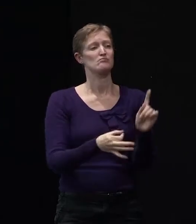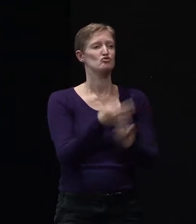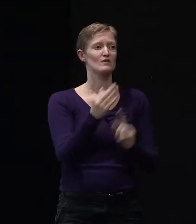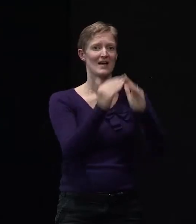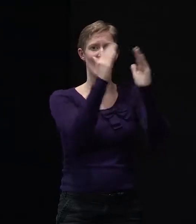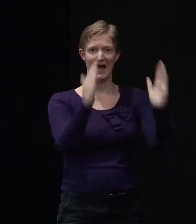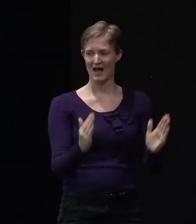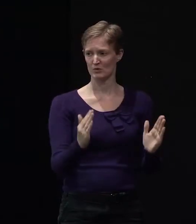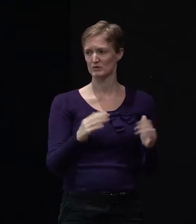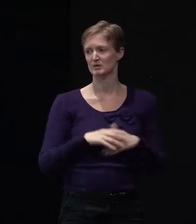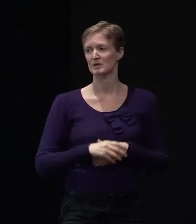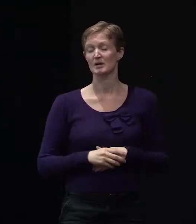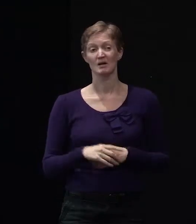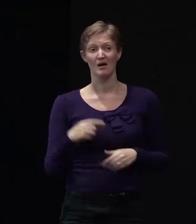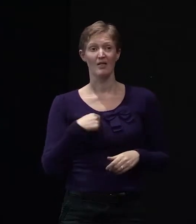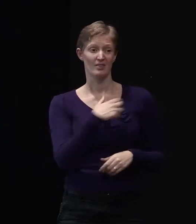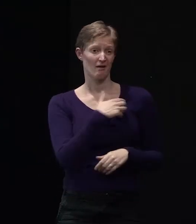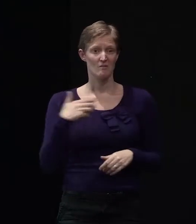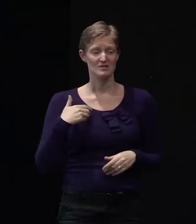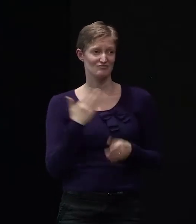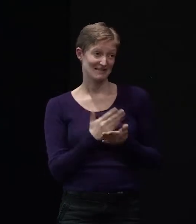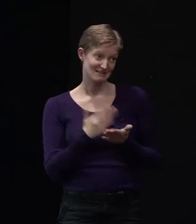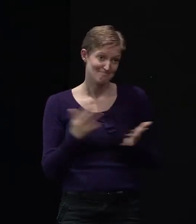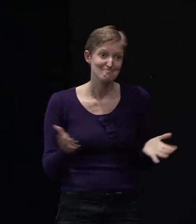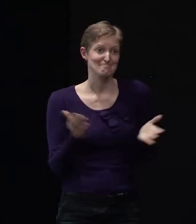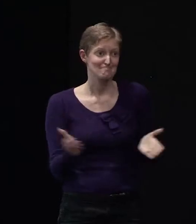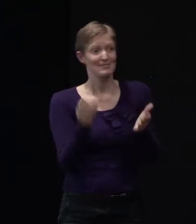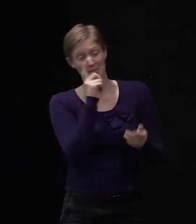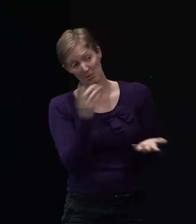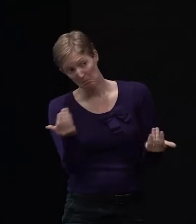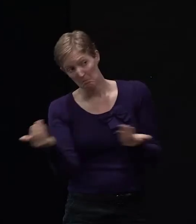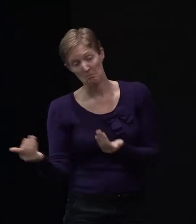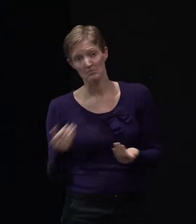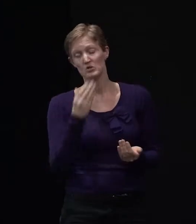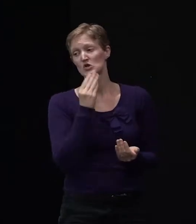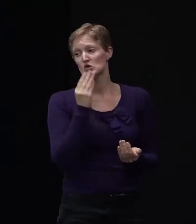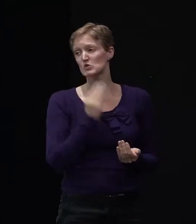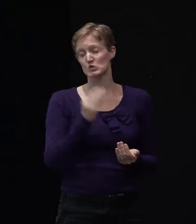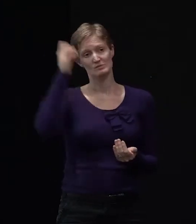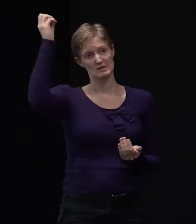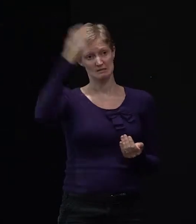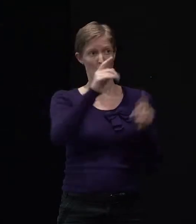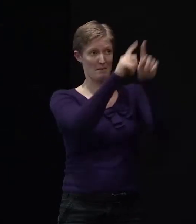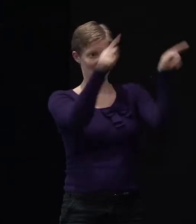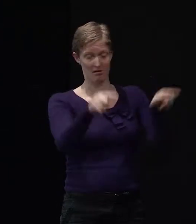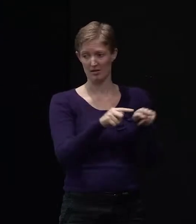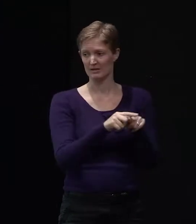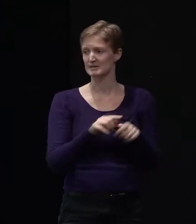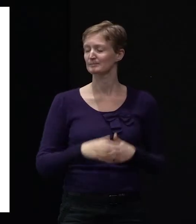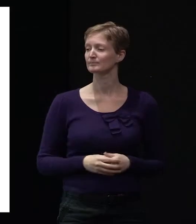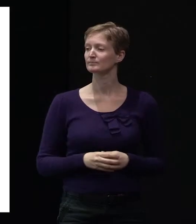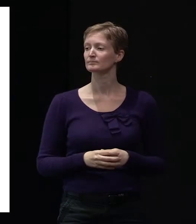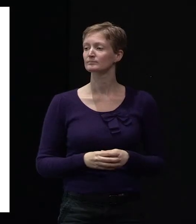which we in the ministry are urging very strongly, that people think about in existing houses and the new houses. Also,